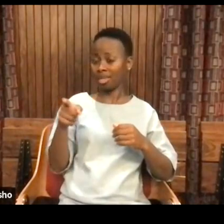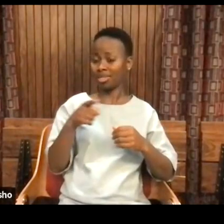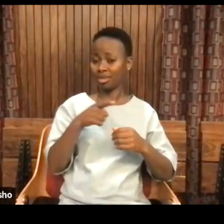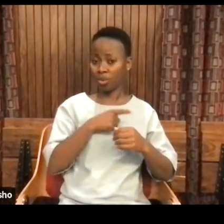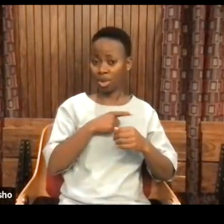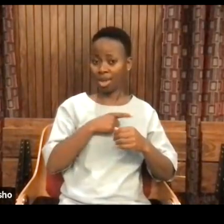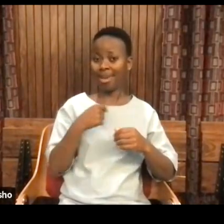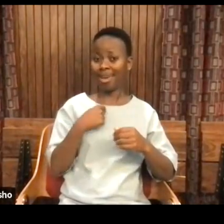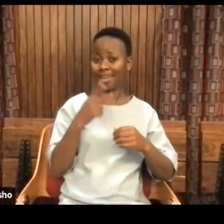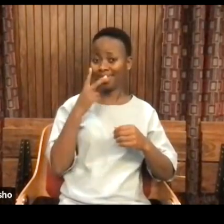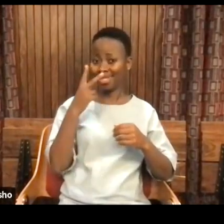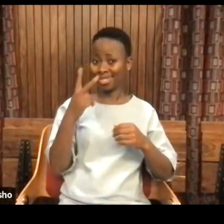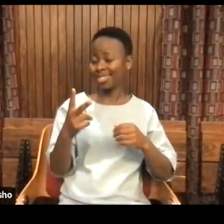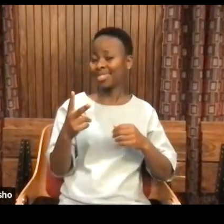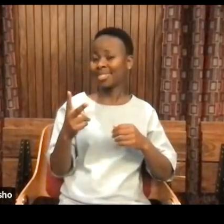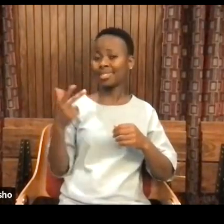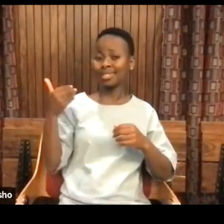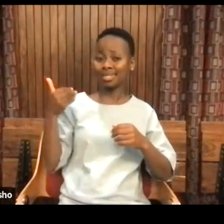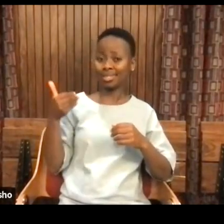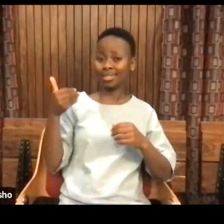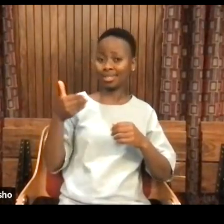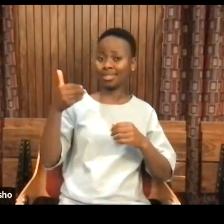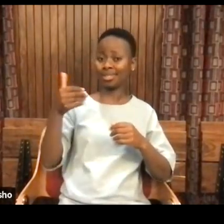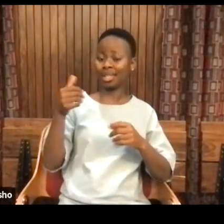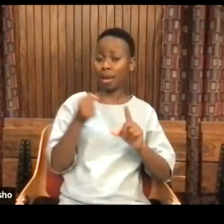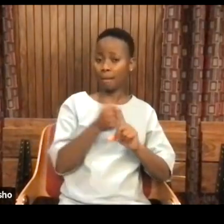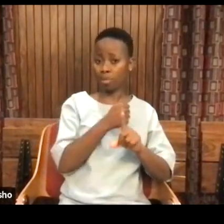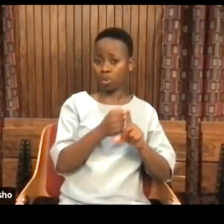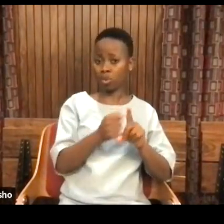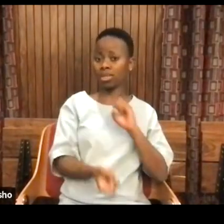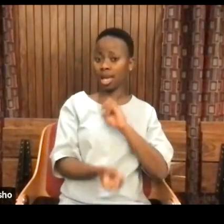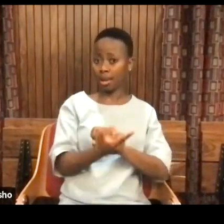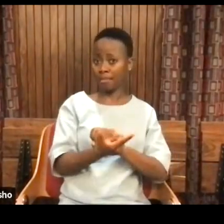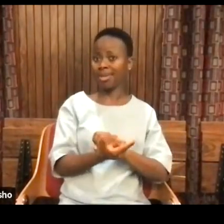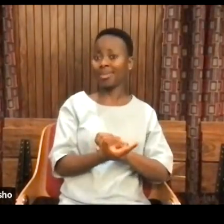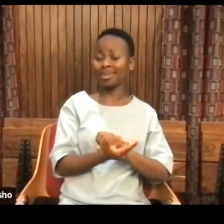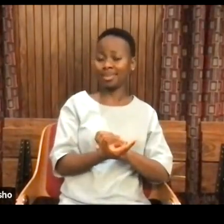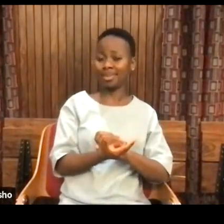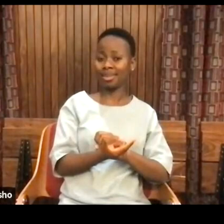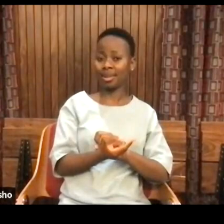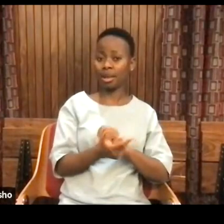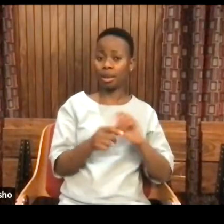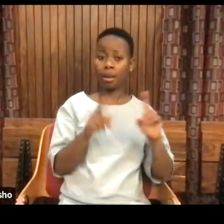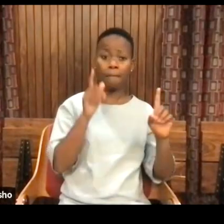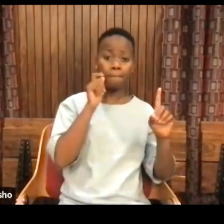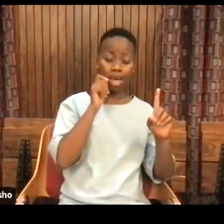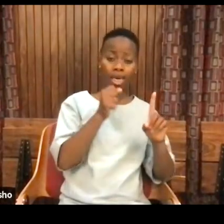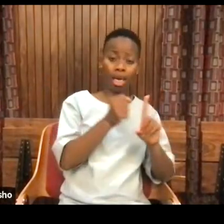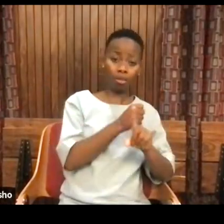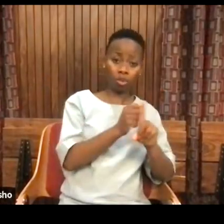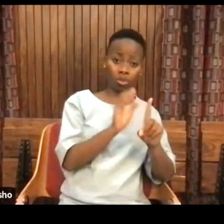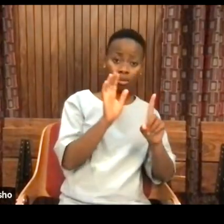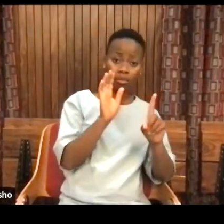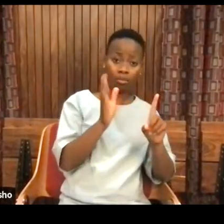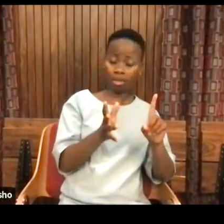also seen situations of abuse, not only by men, but also by women,